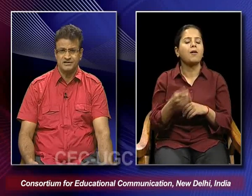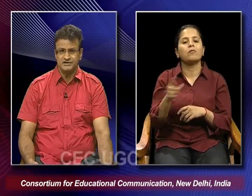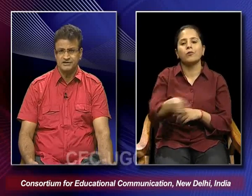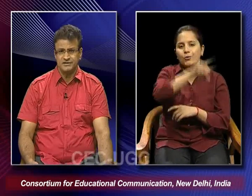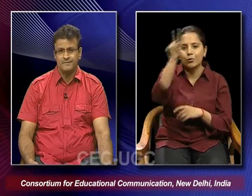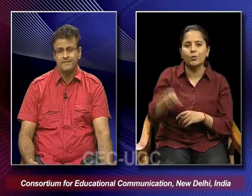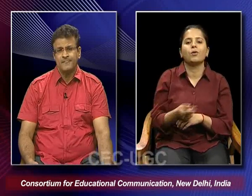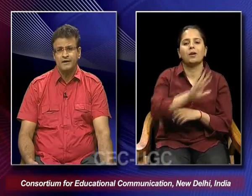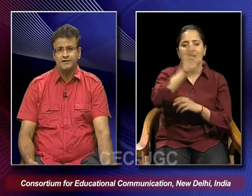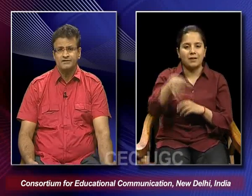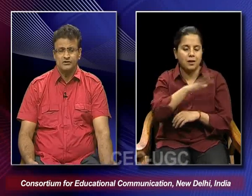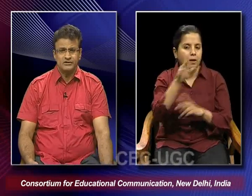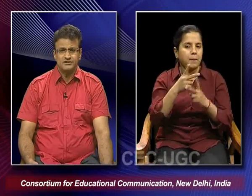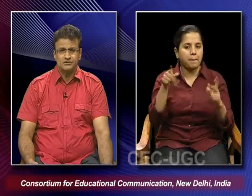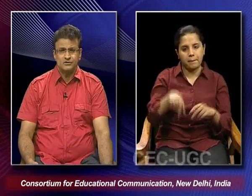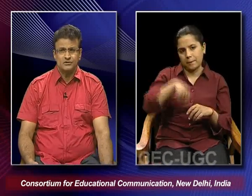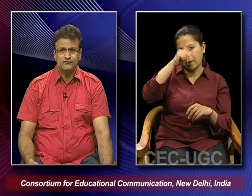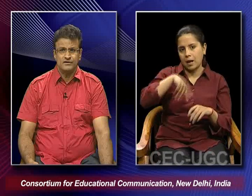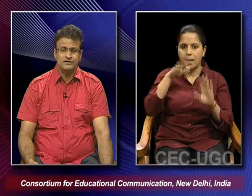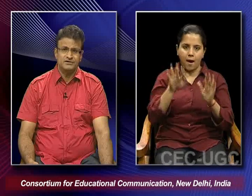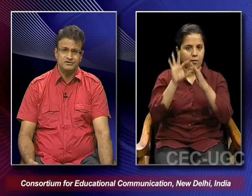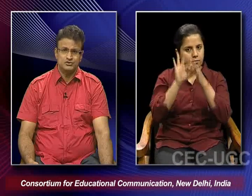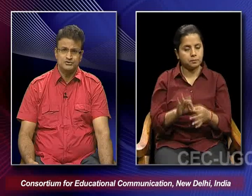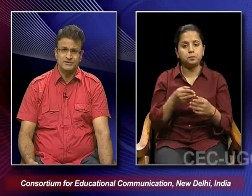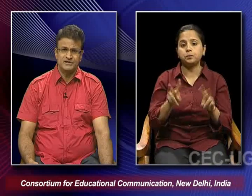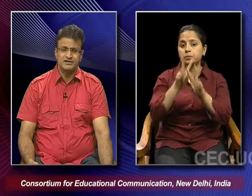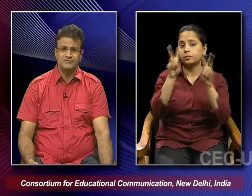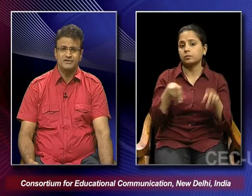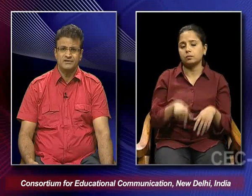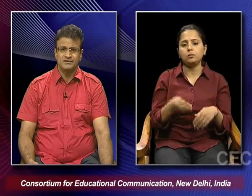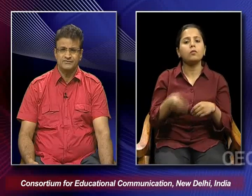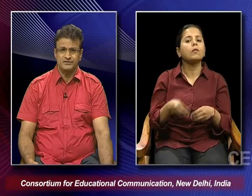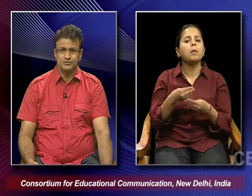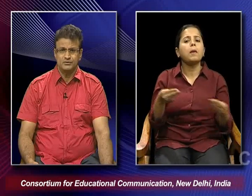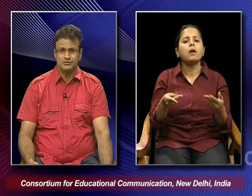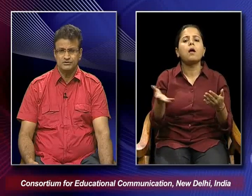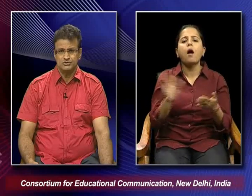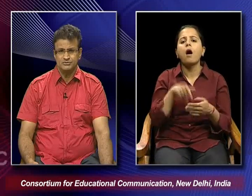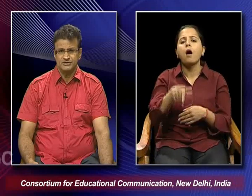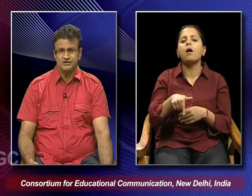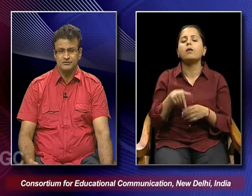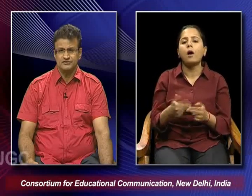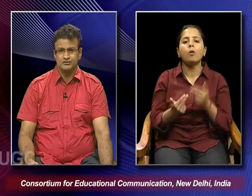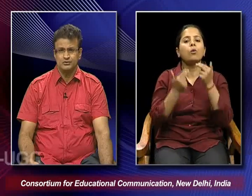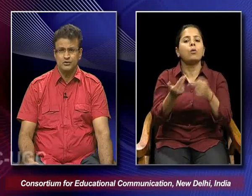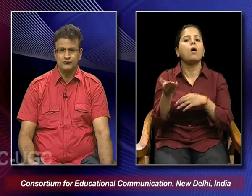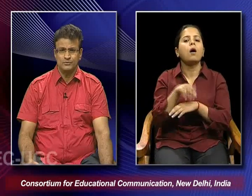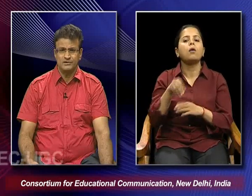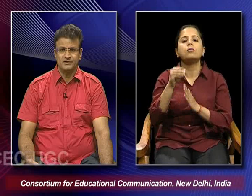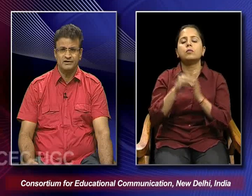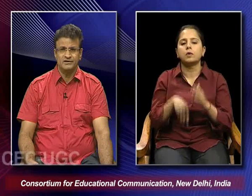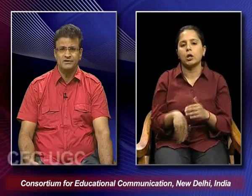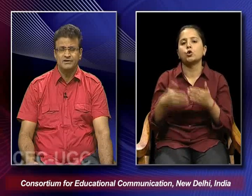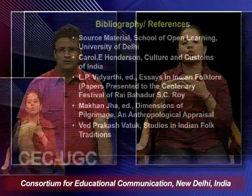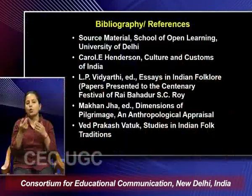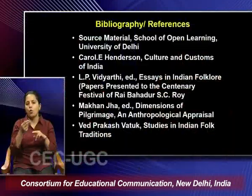there in India. In the context of the source material one can refer to the source material of the School of Open